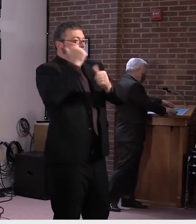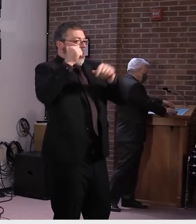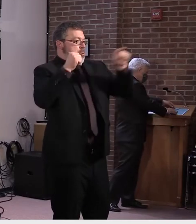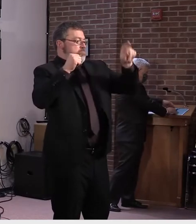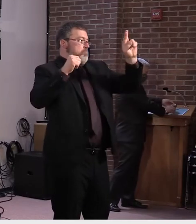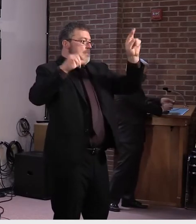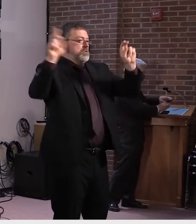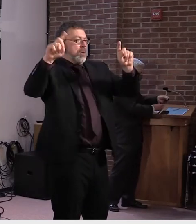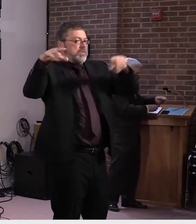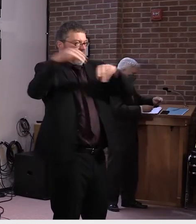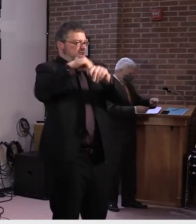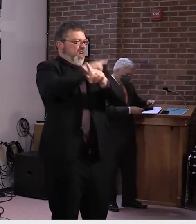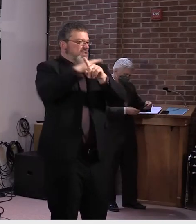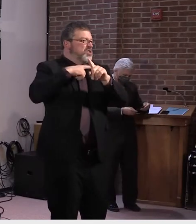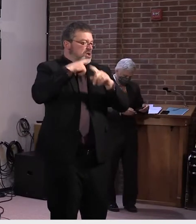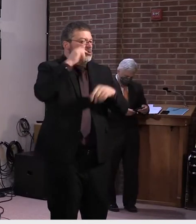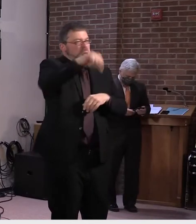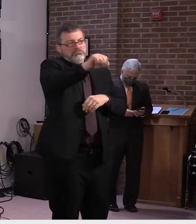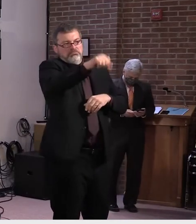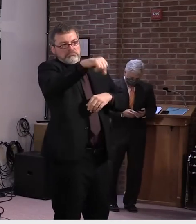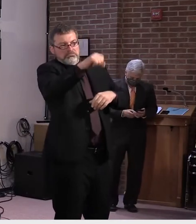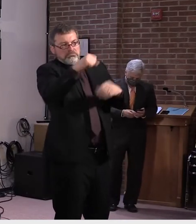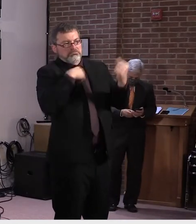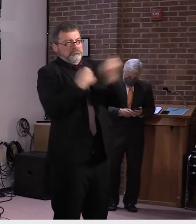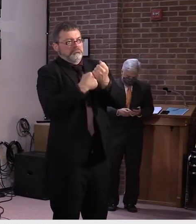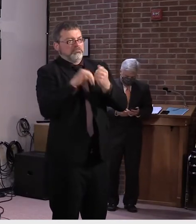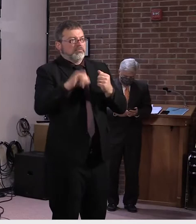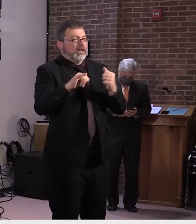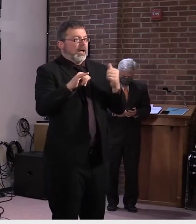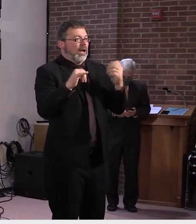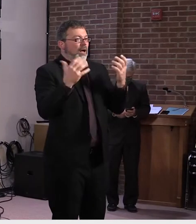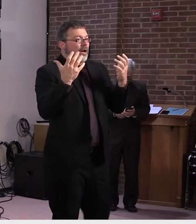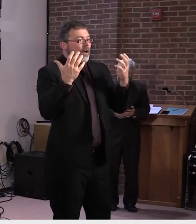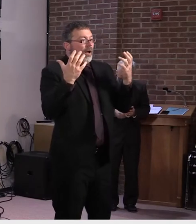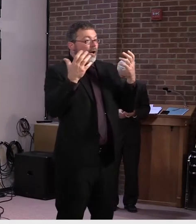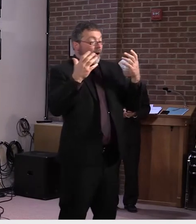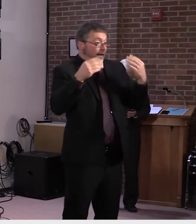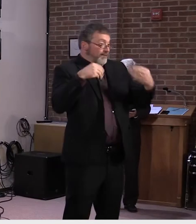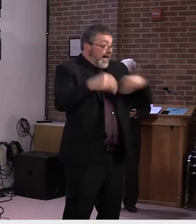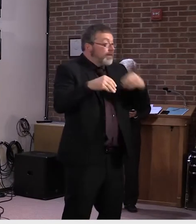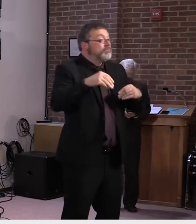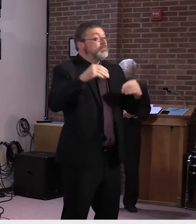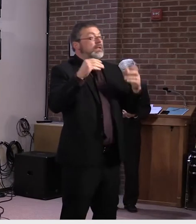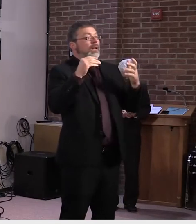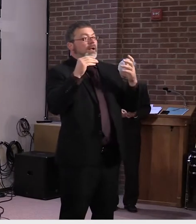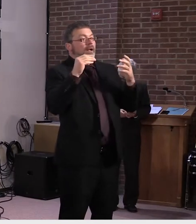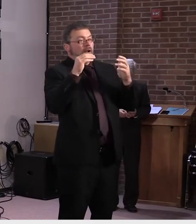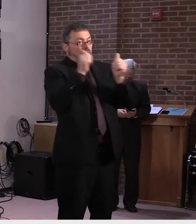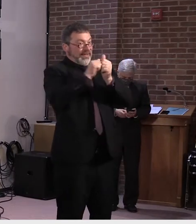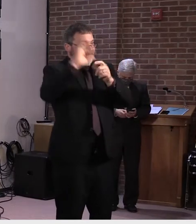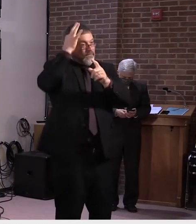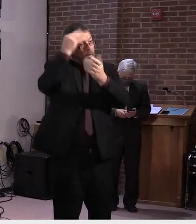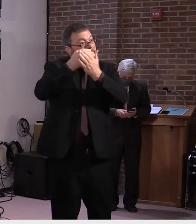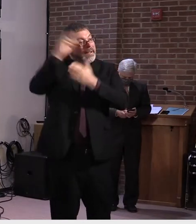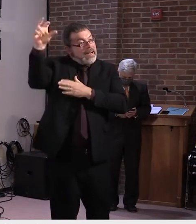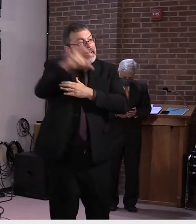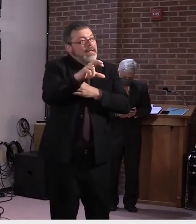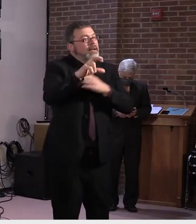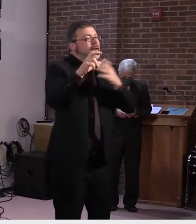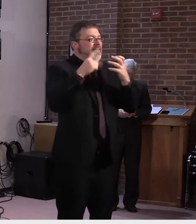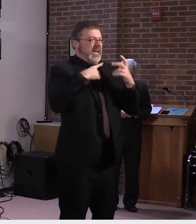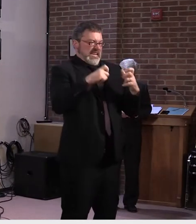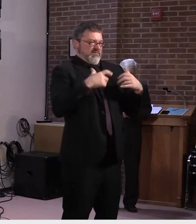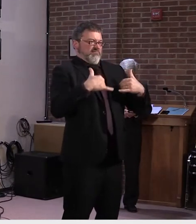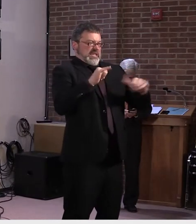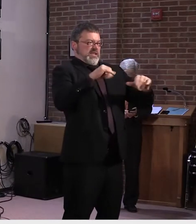um, be able to be utilized, uh, more flexibility in the CARES Act and so forth, uh, where we might be able to, to use them for